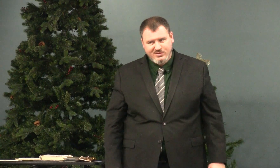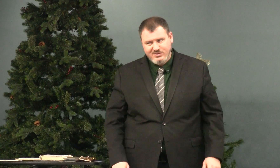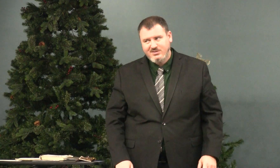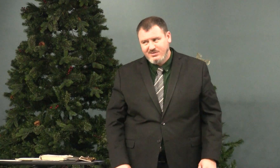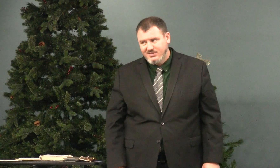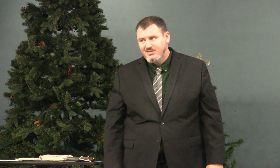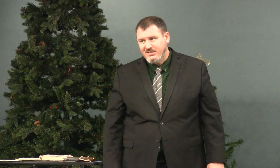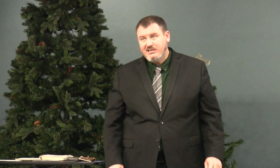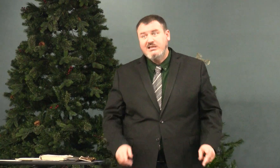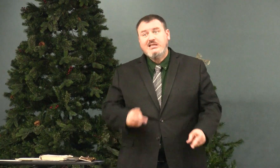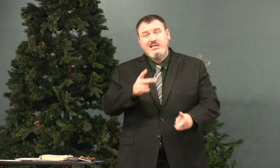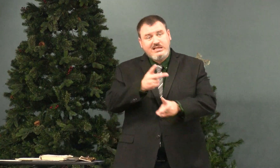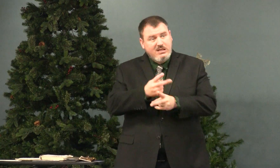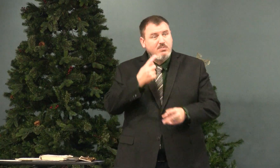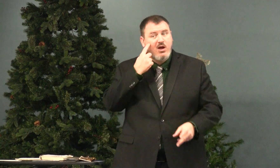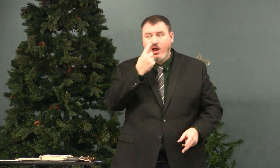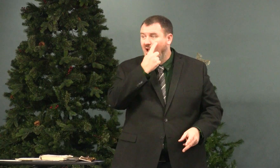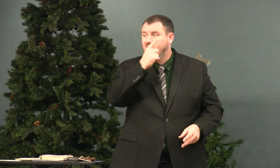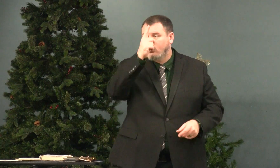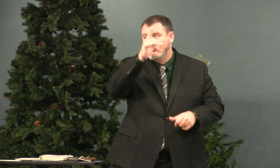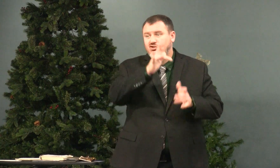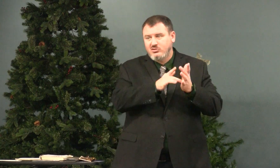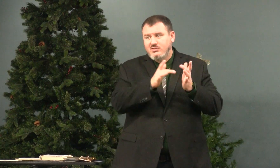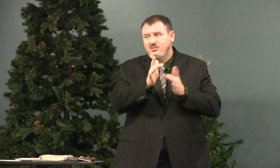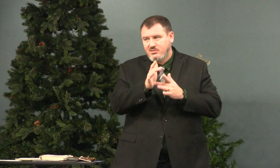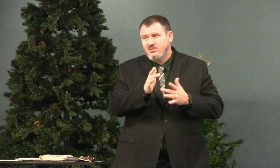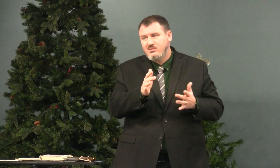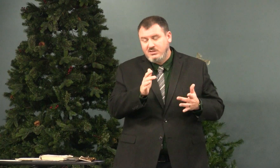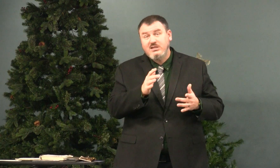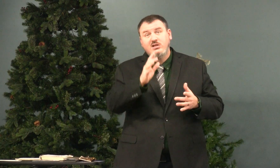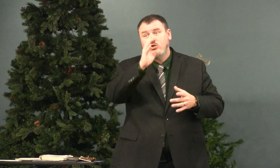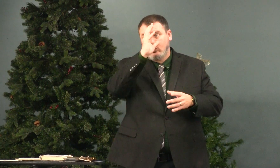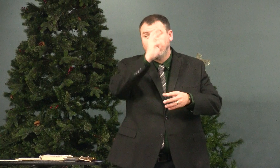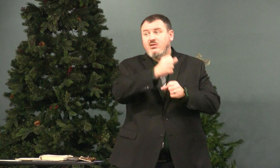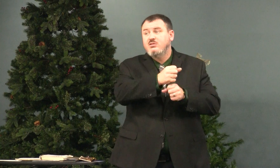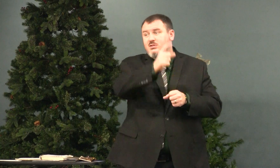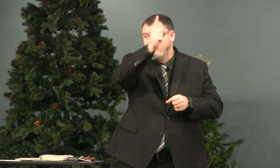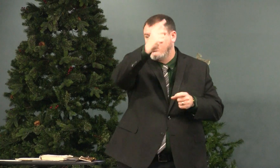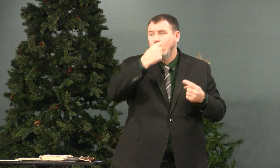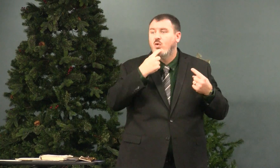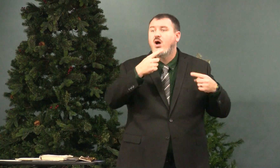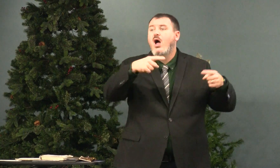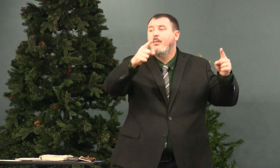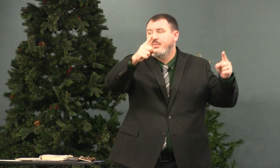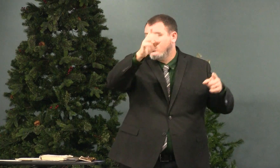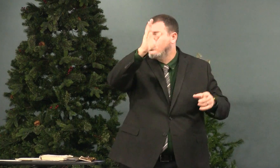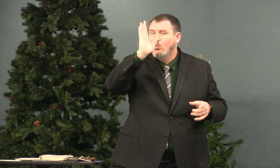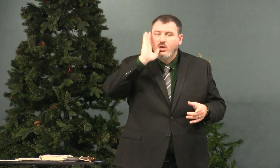by our own goals. Keep our eyes on Jesus and trust in him.